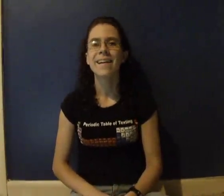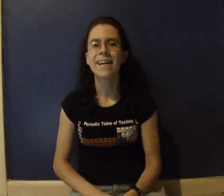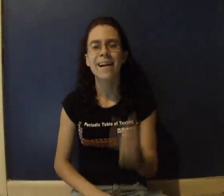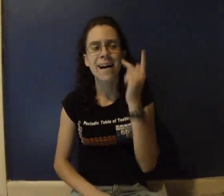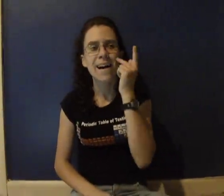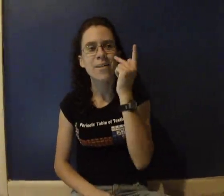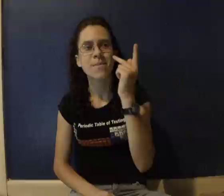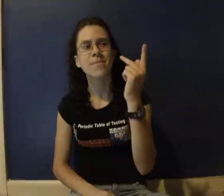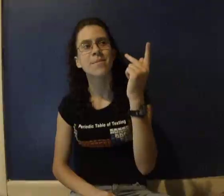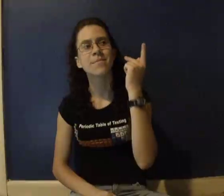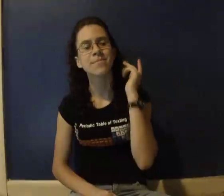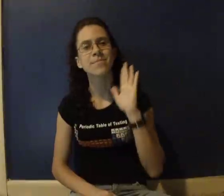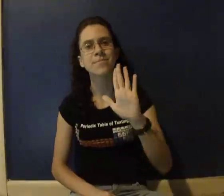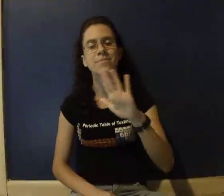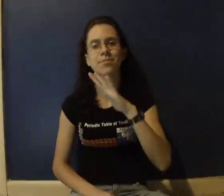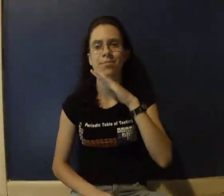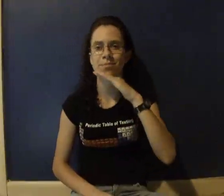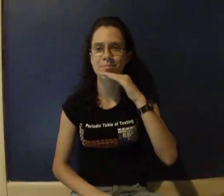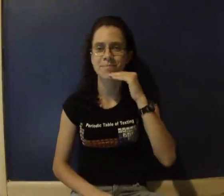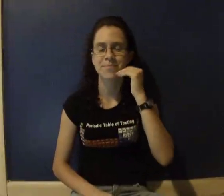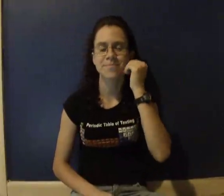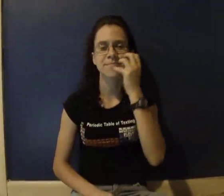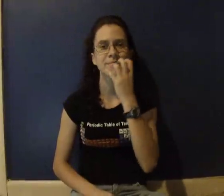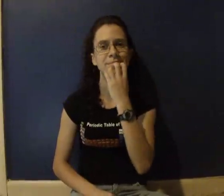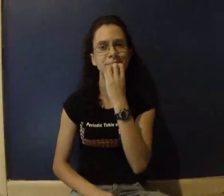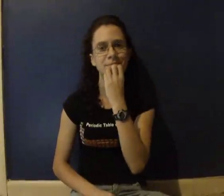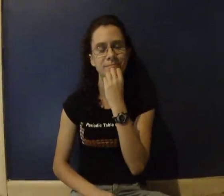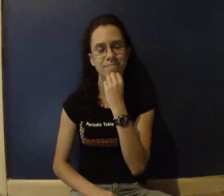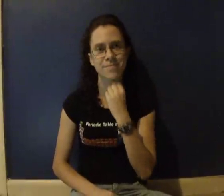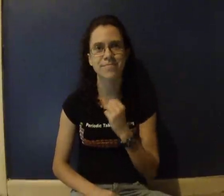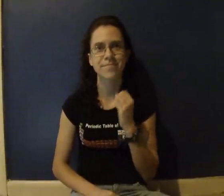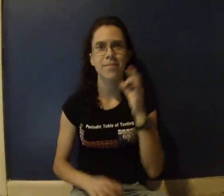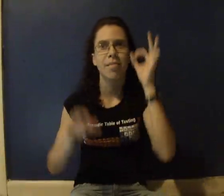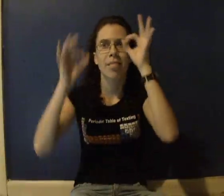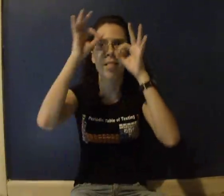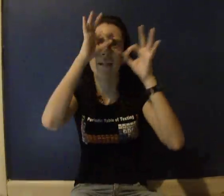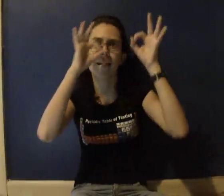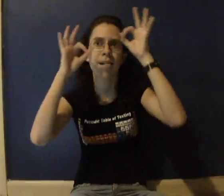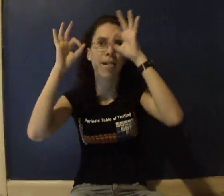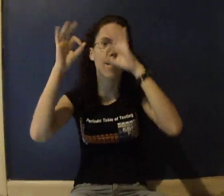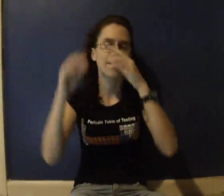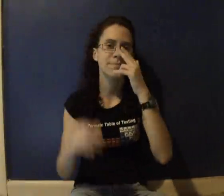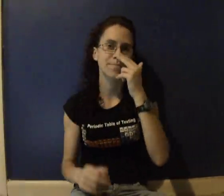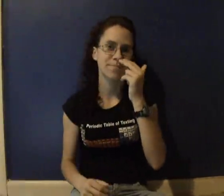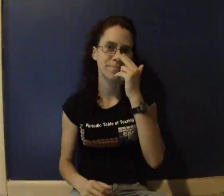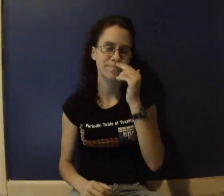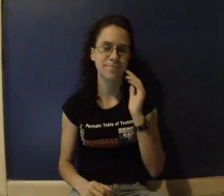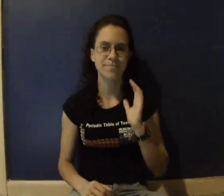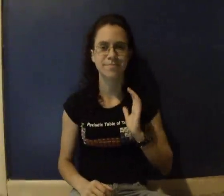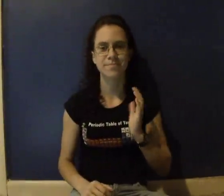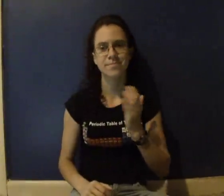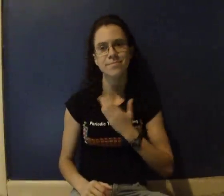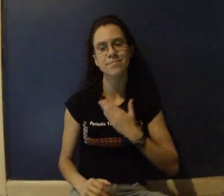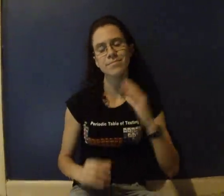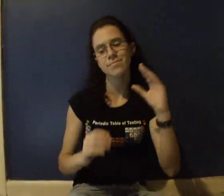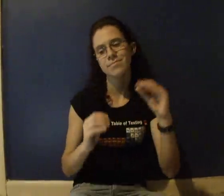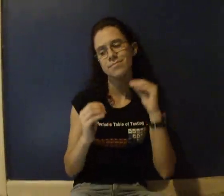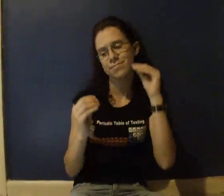I remember that it just was my first place And the way of all your eyes The way you say